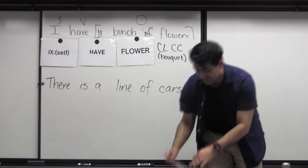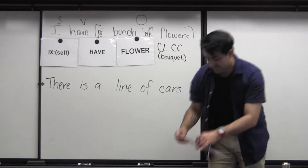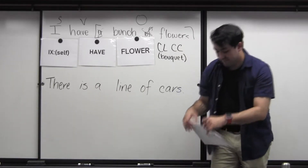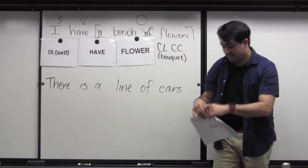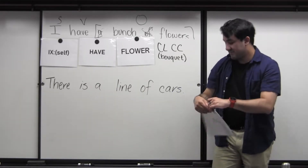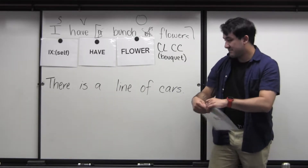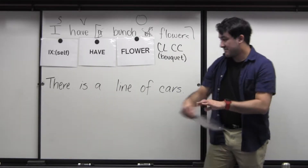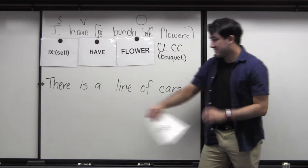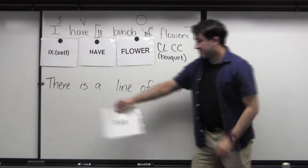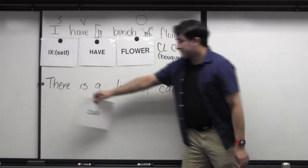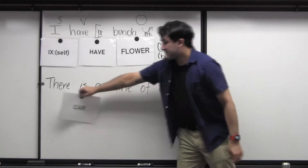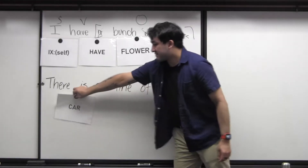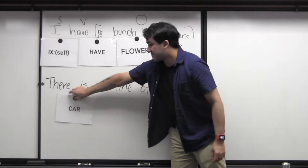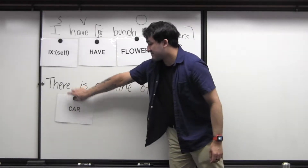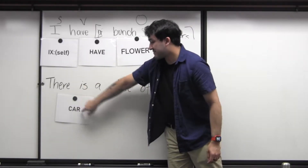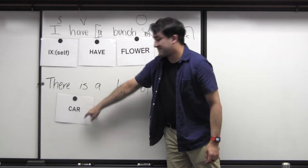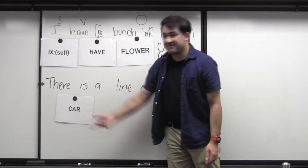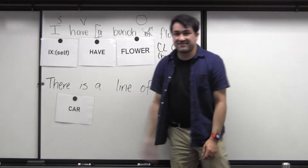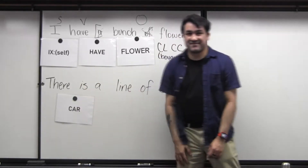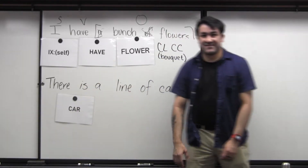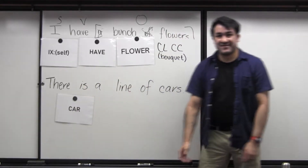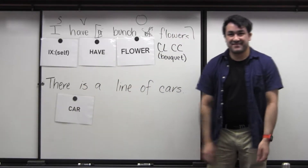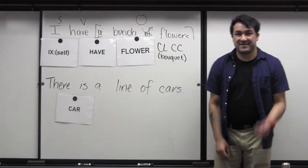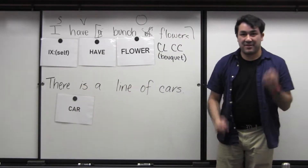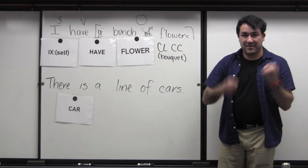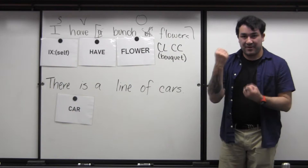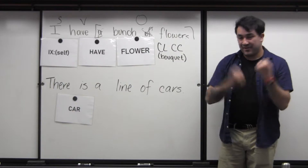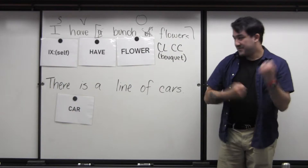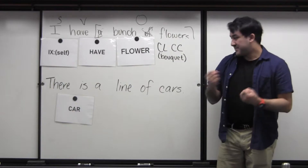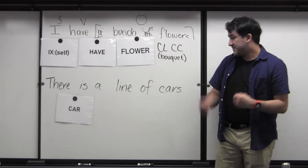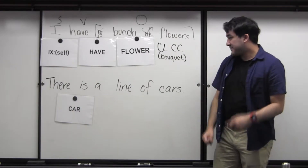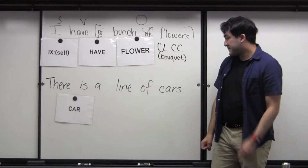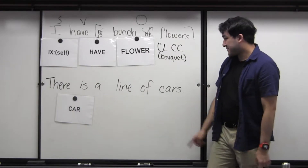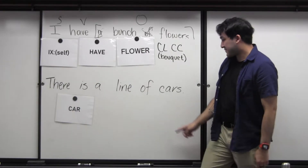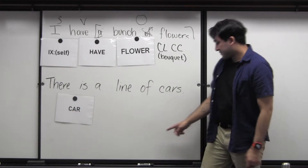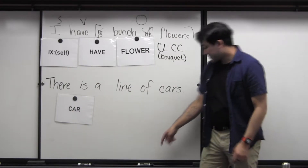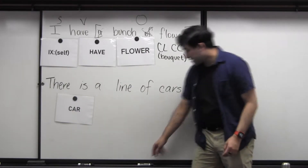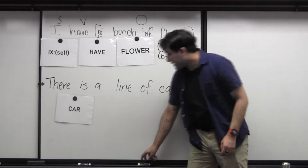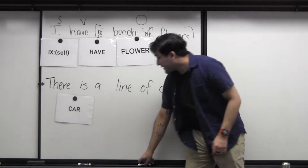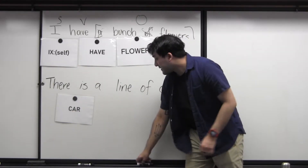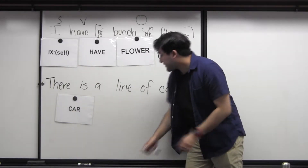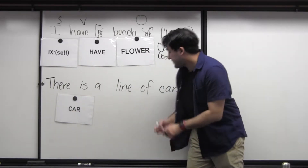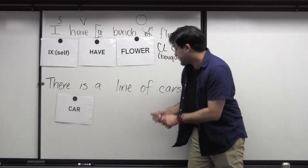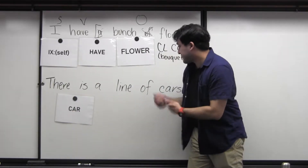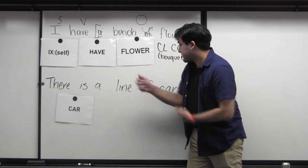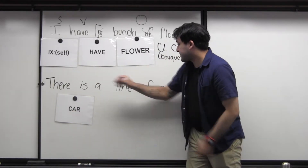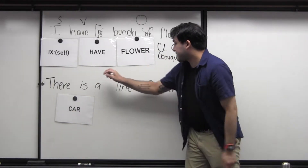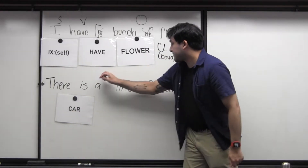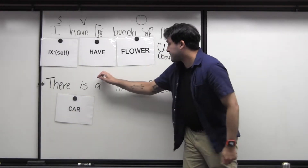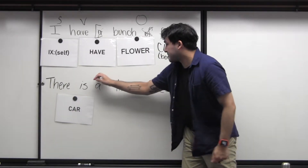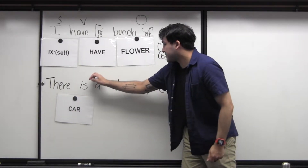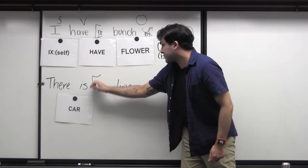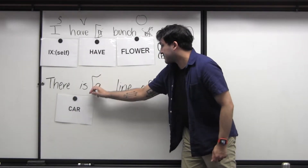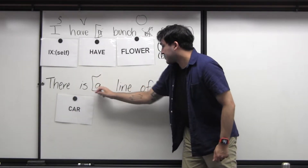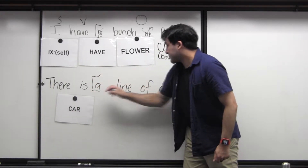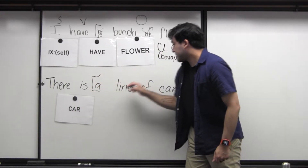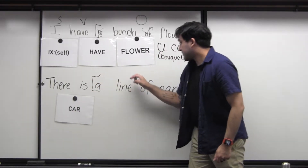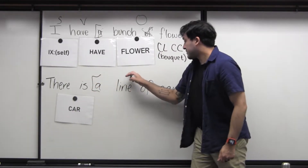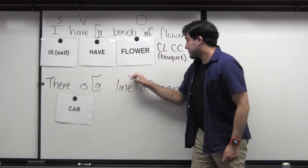a card for the classifier and all of that. Really, we just need car. That's kind of it. Well, I mean, I, so, I mean, right, there